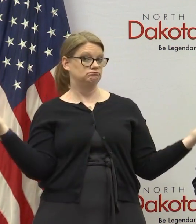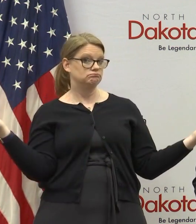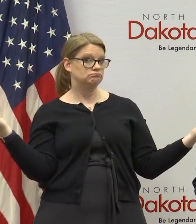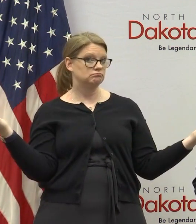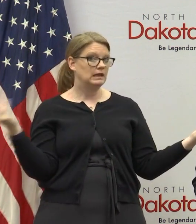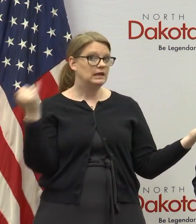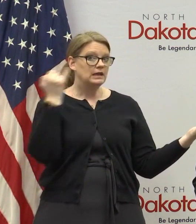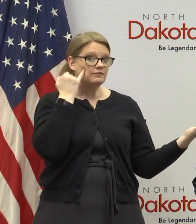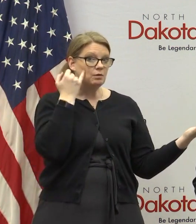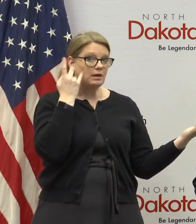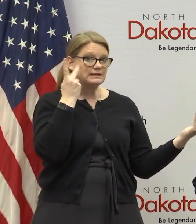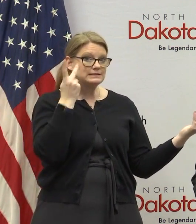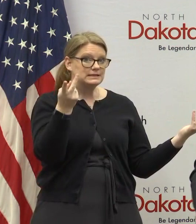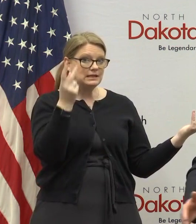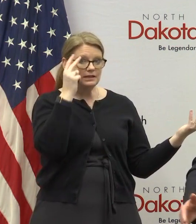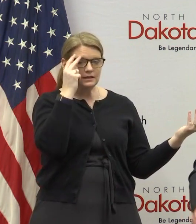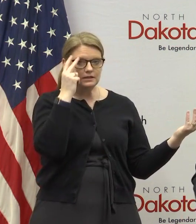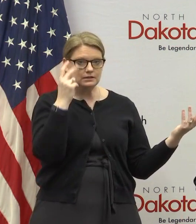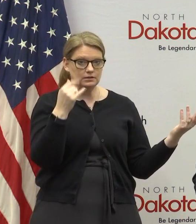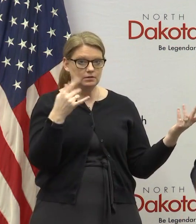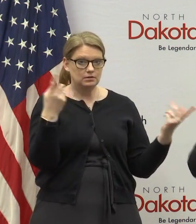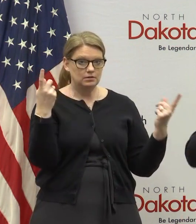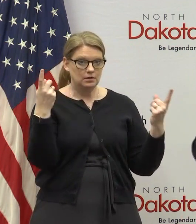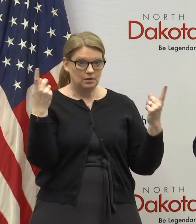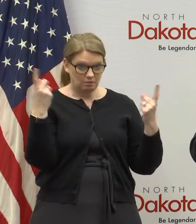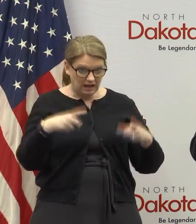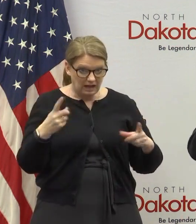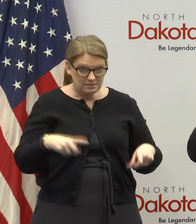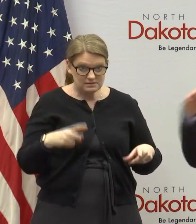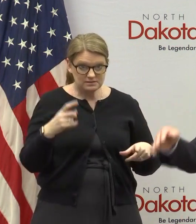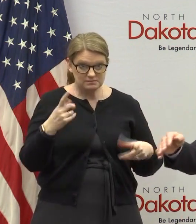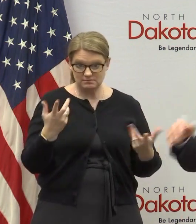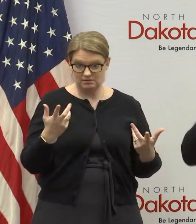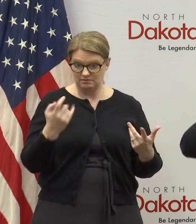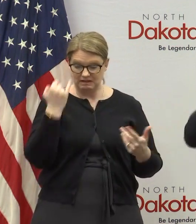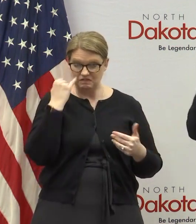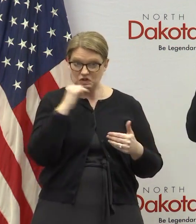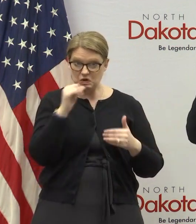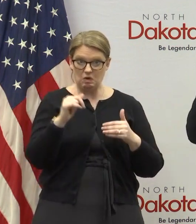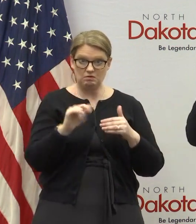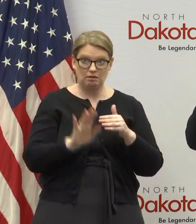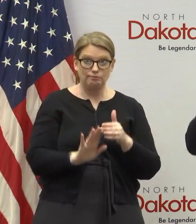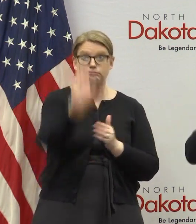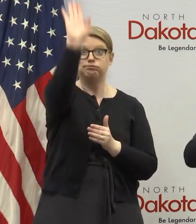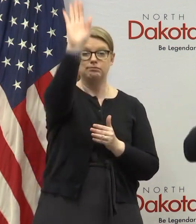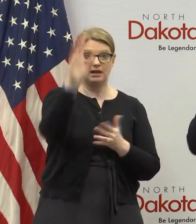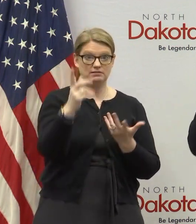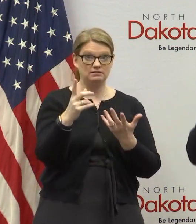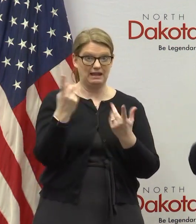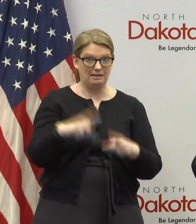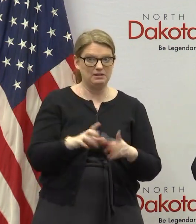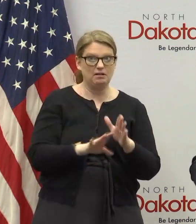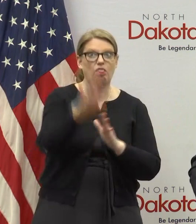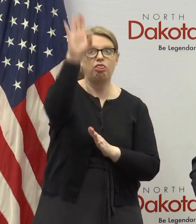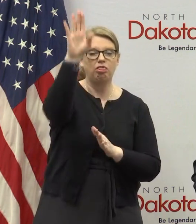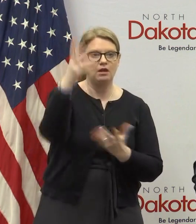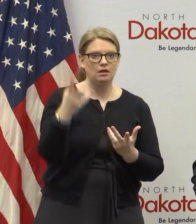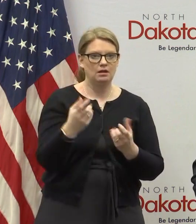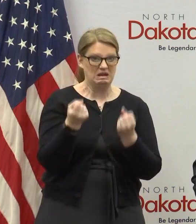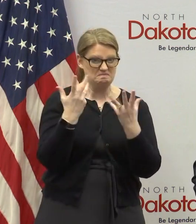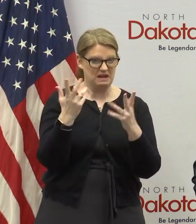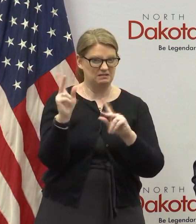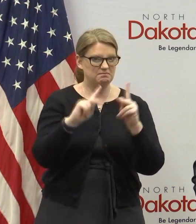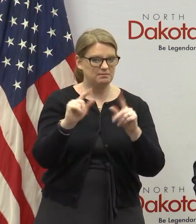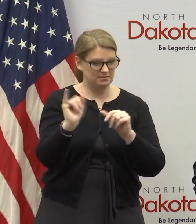want to see what's coming uh when you don't control the spike when you don't have a flat curve when you have a steep curve the steeper the curve uh